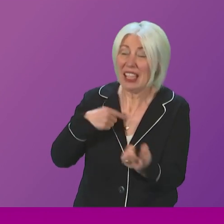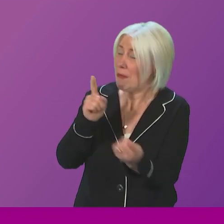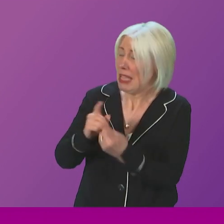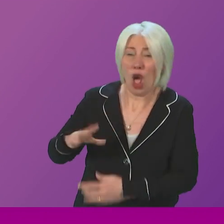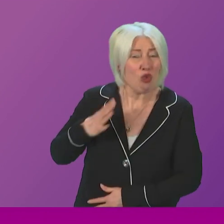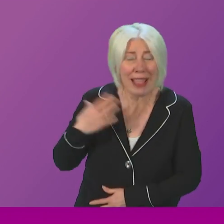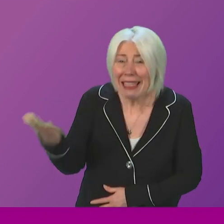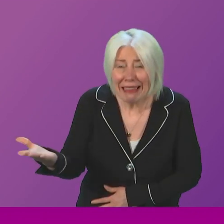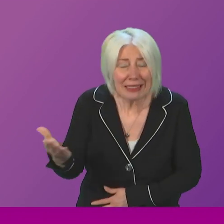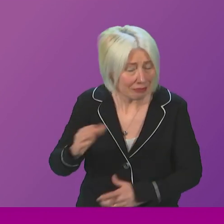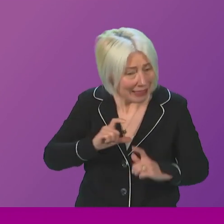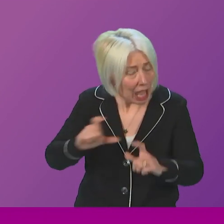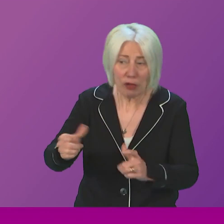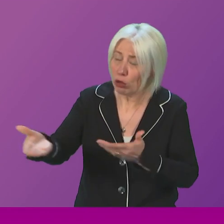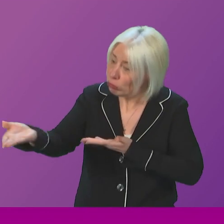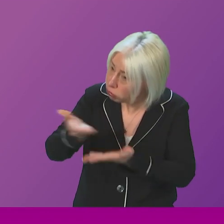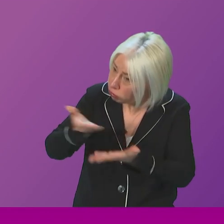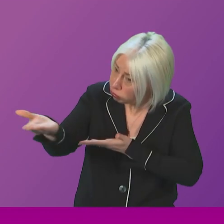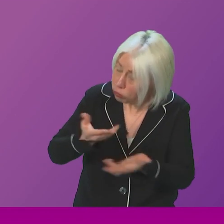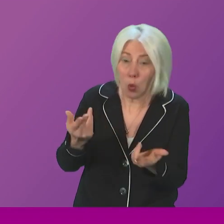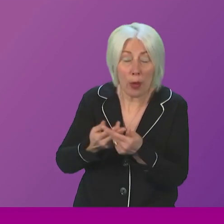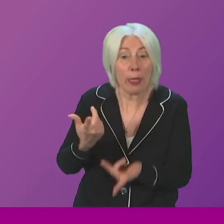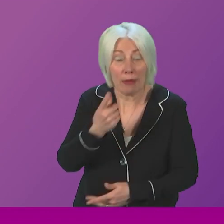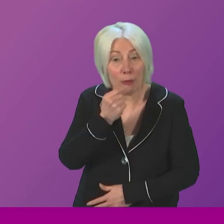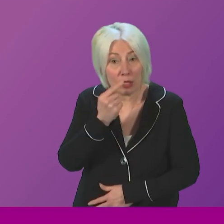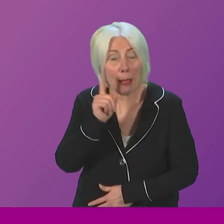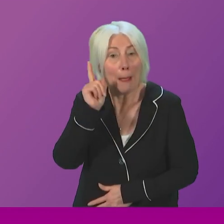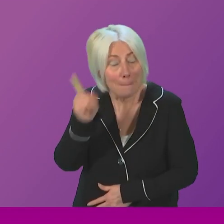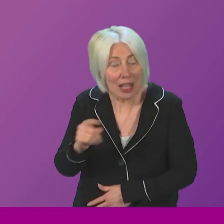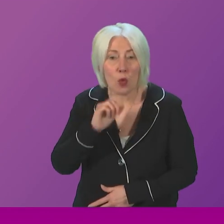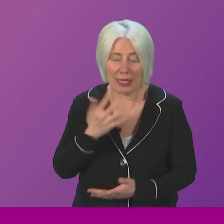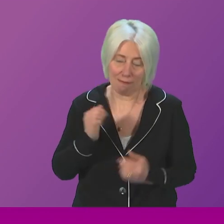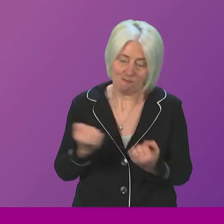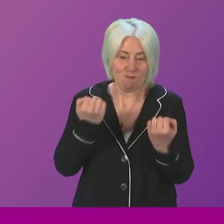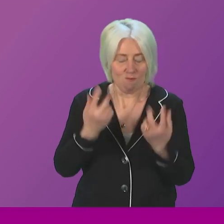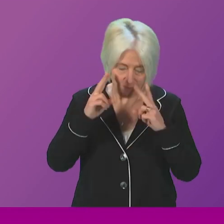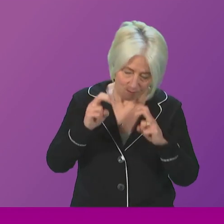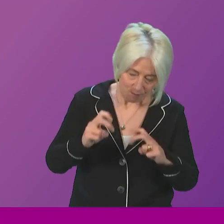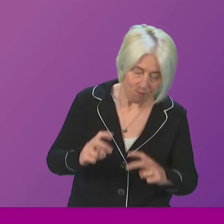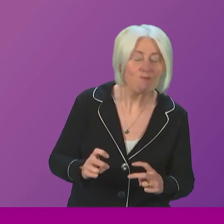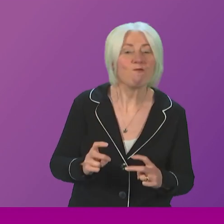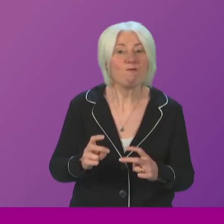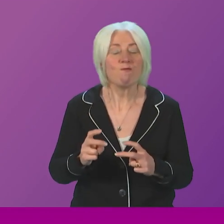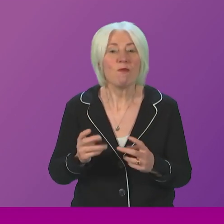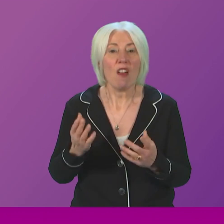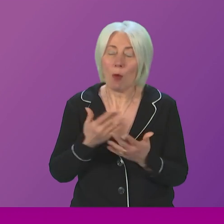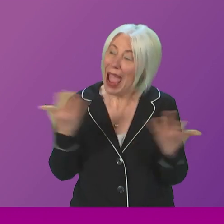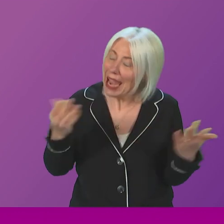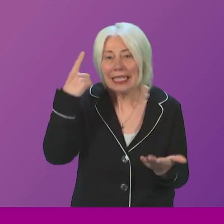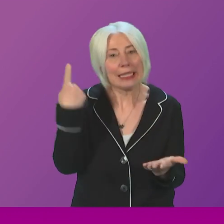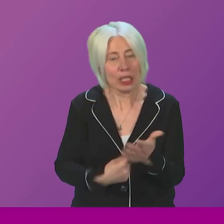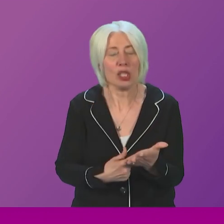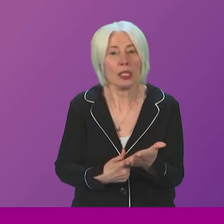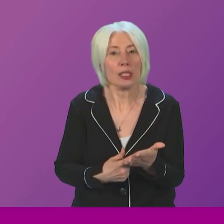and we will continue to listen to them where we possibly can. But we will have robust analysis behind any